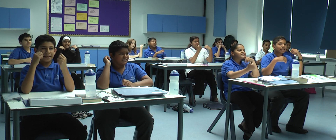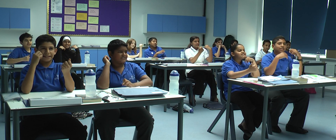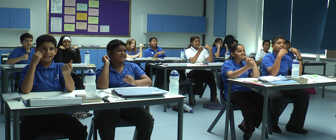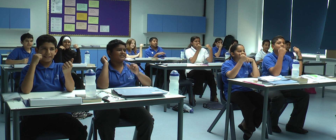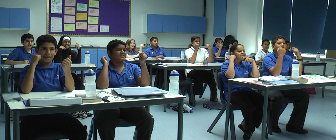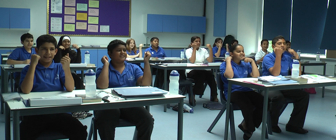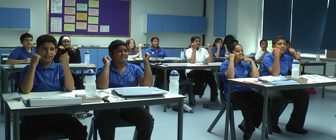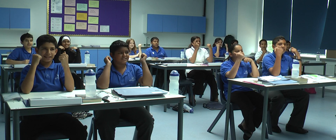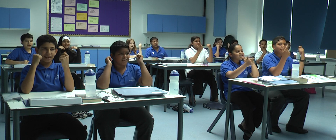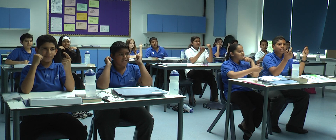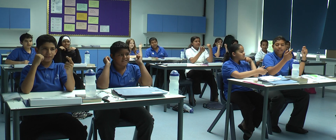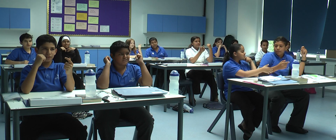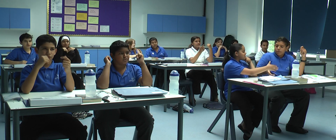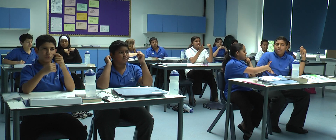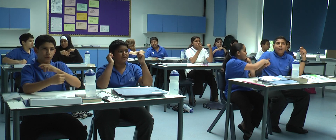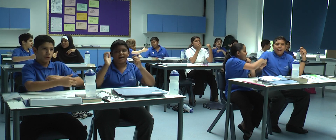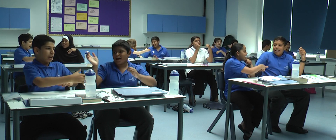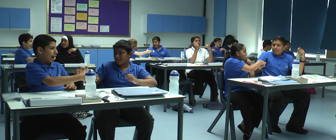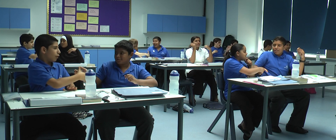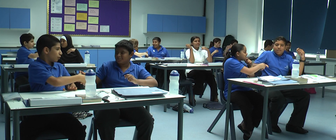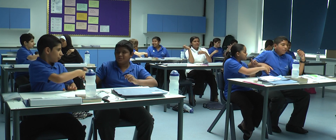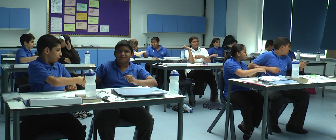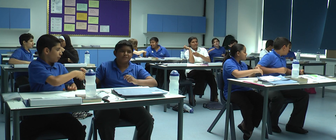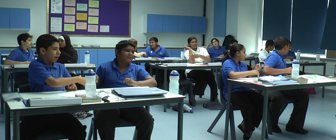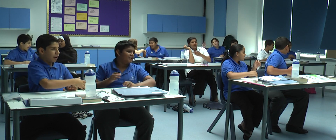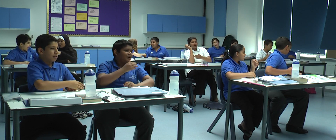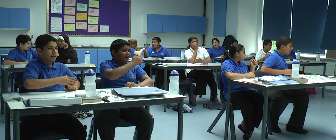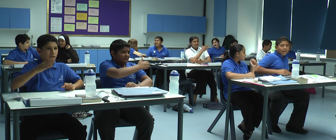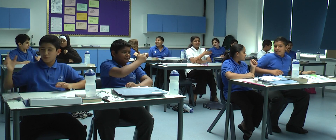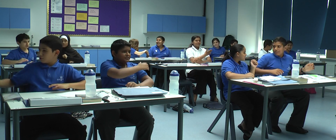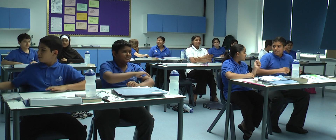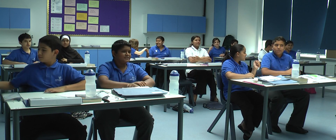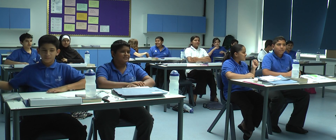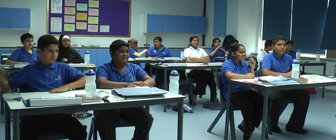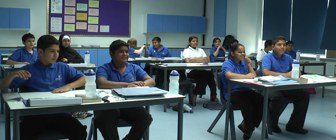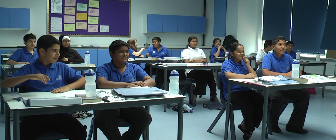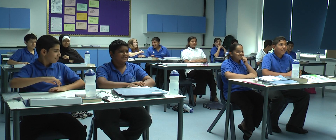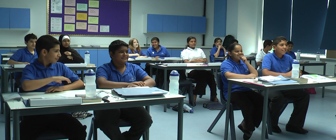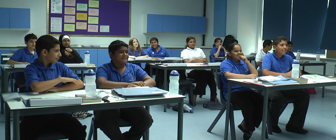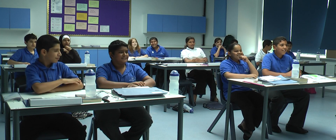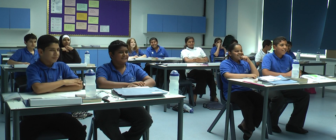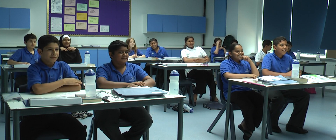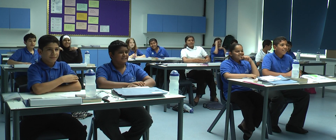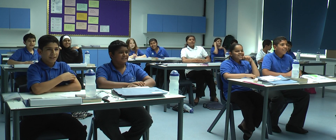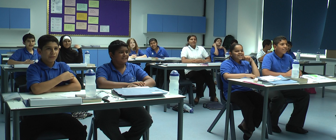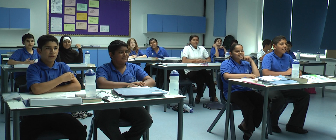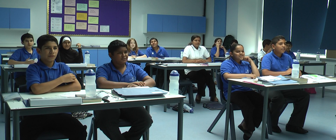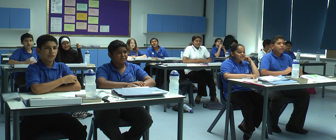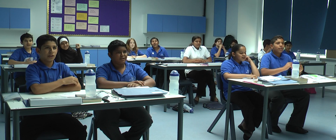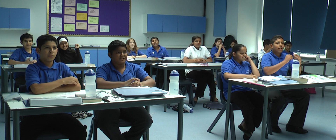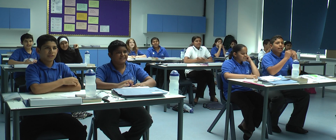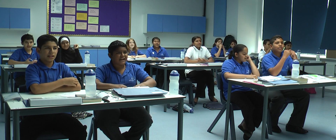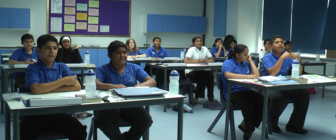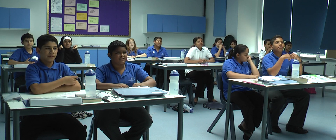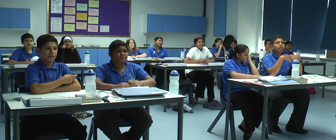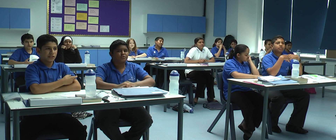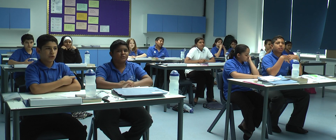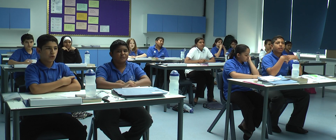Sixty-six, seventy-two, how do you do, how do you do? We can beat seven soon.